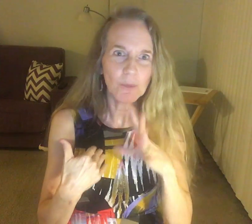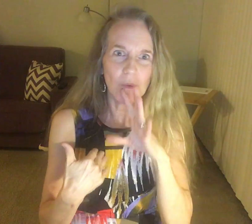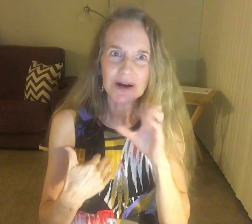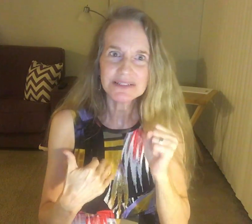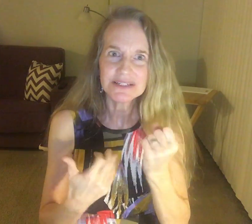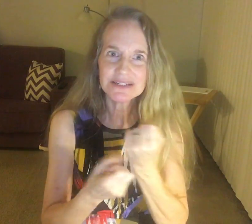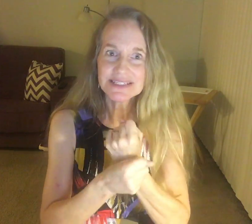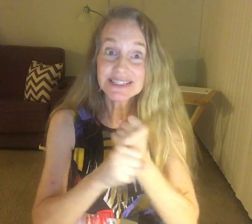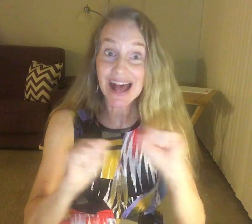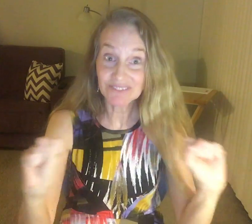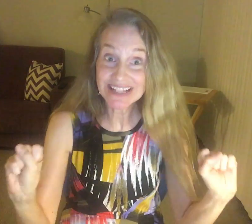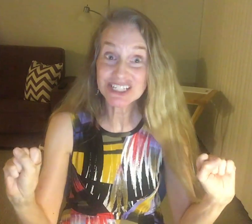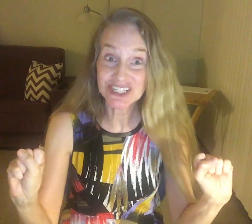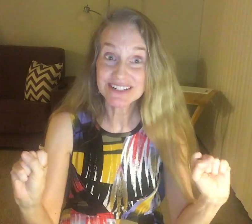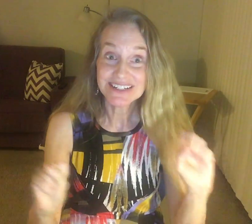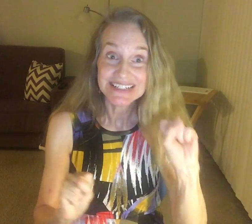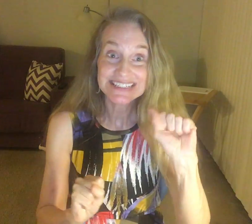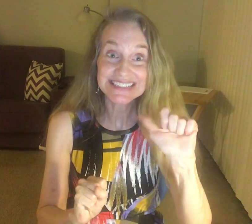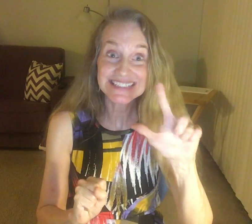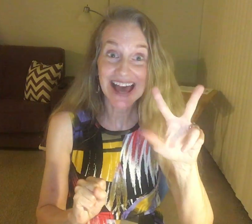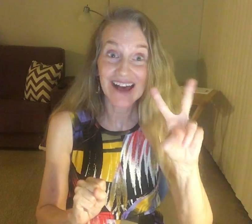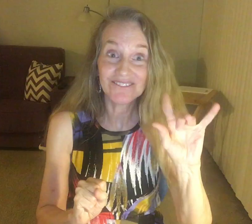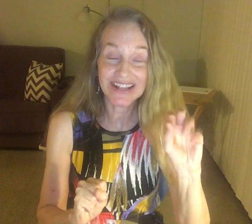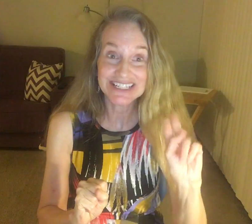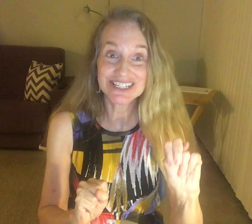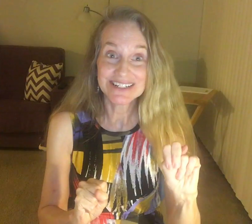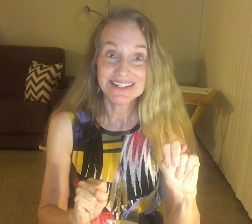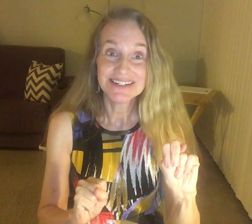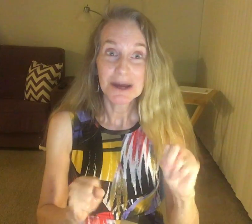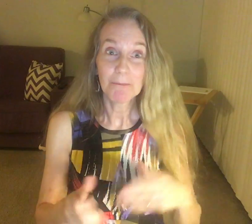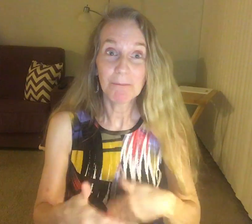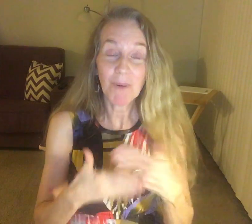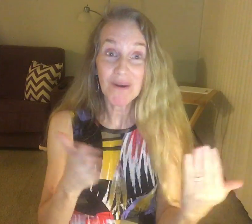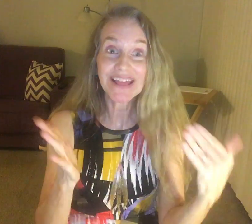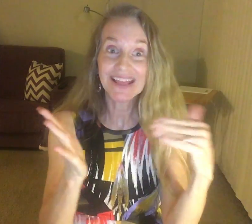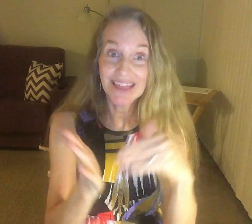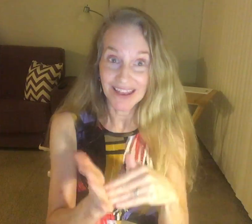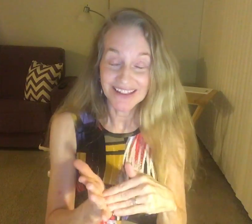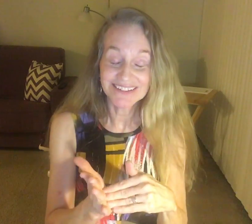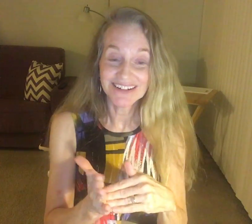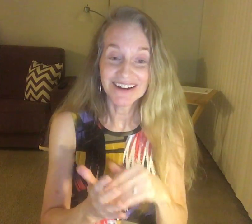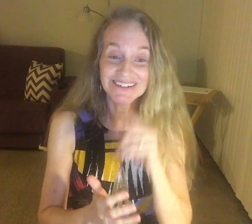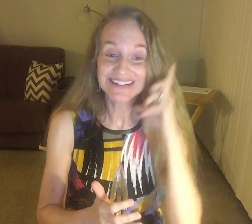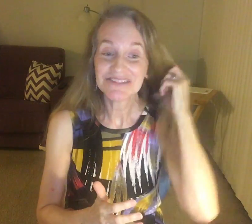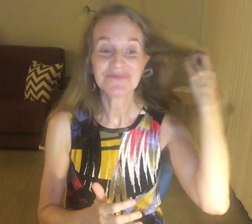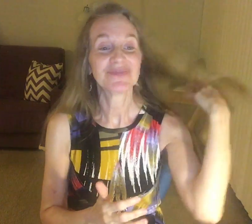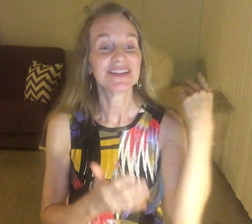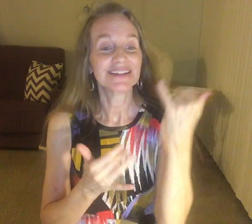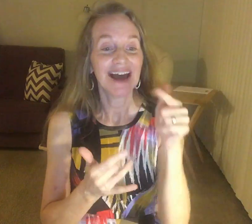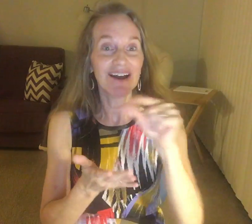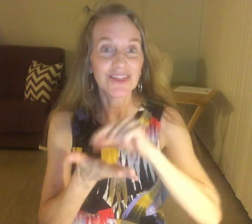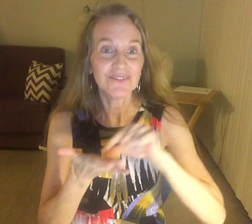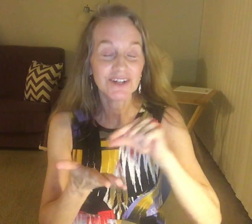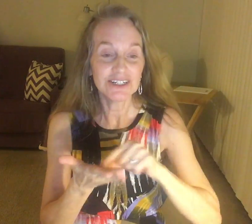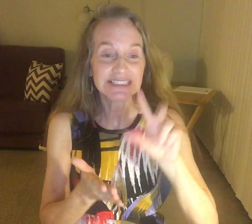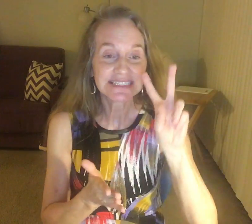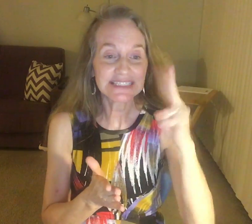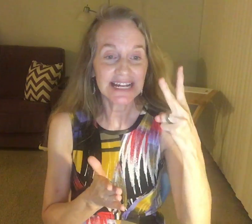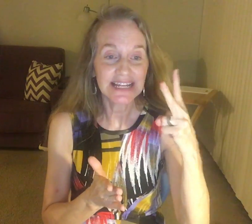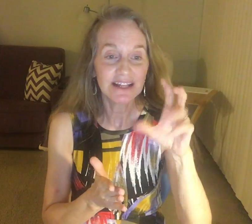was salvation, salvation, for the gift of love. Now, the first, second,